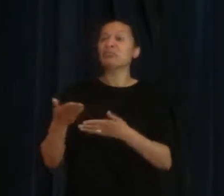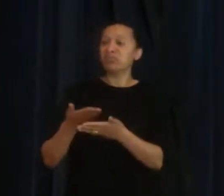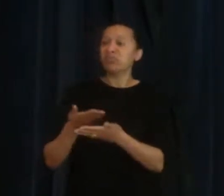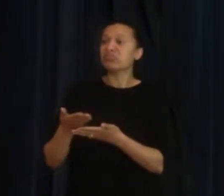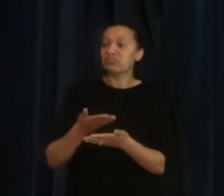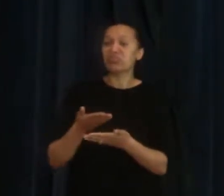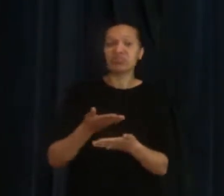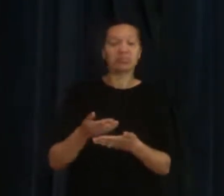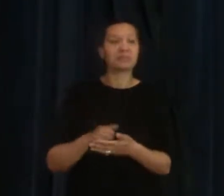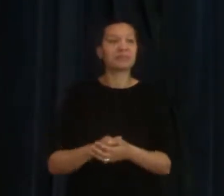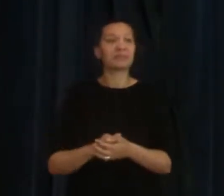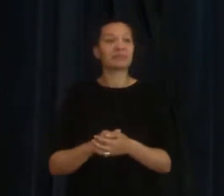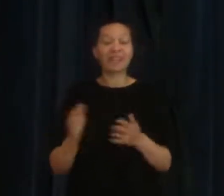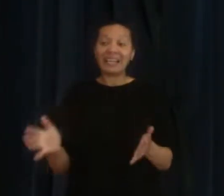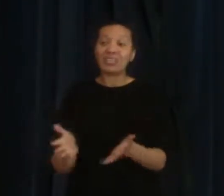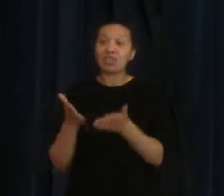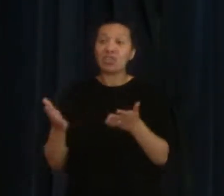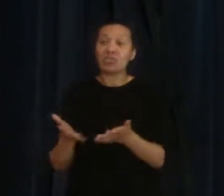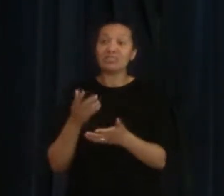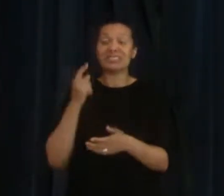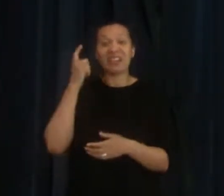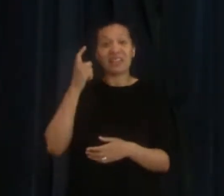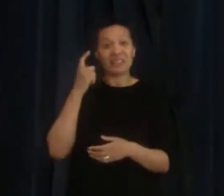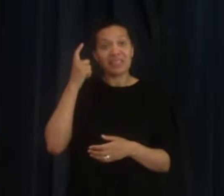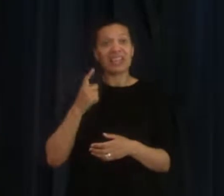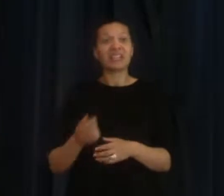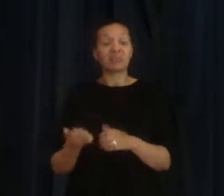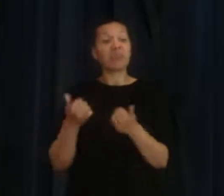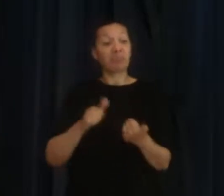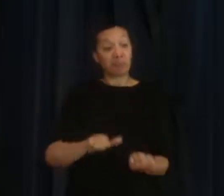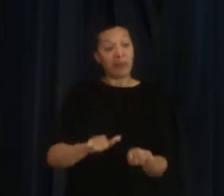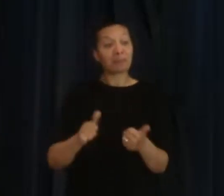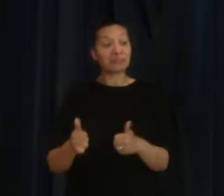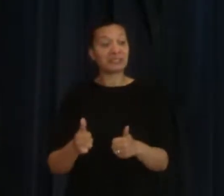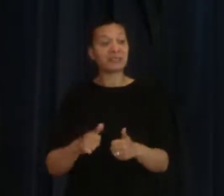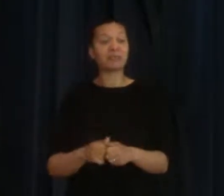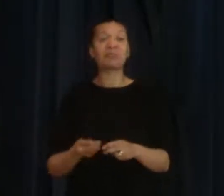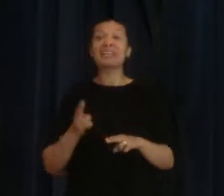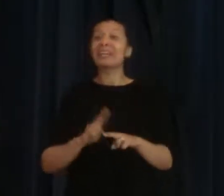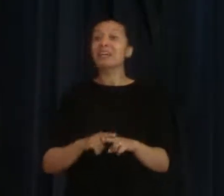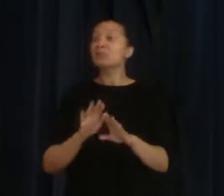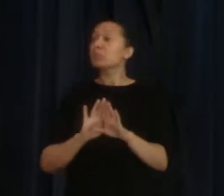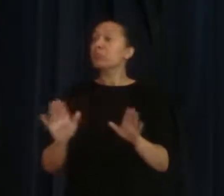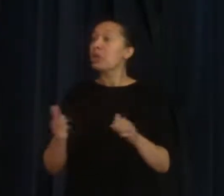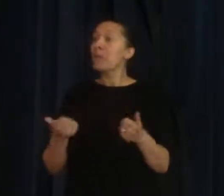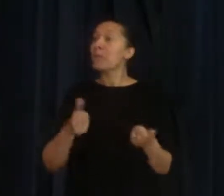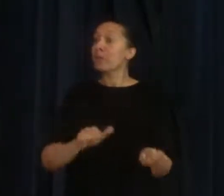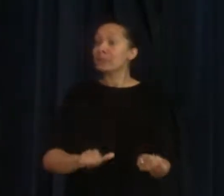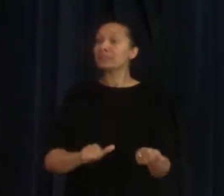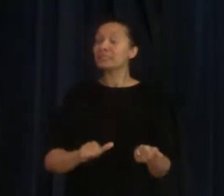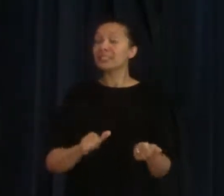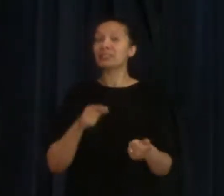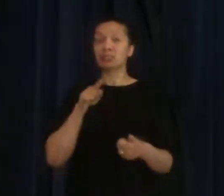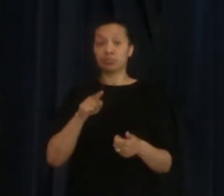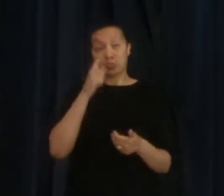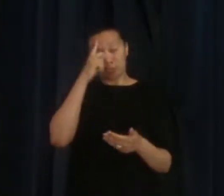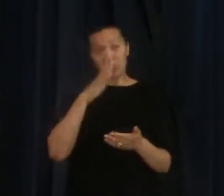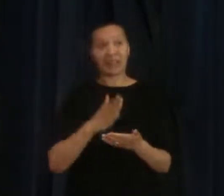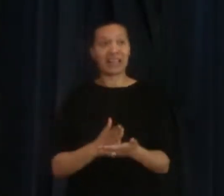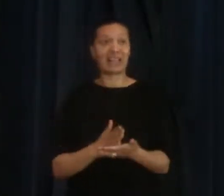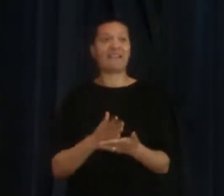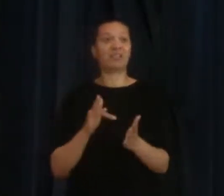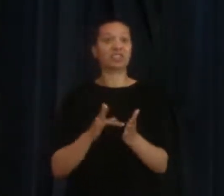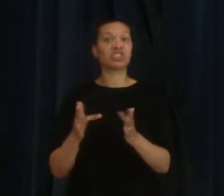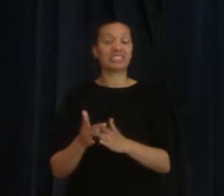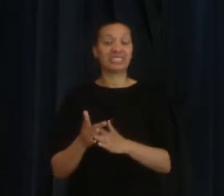least one person here who I've been encouraging to think about getting baptised. If you haven't been baptised and are a believer in